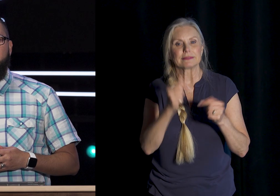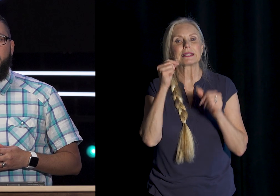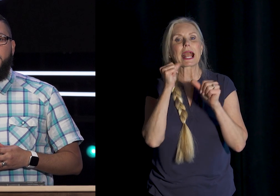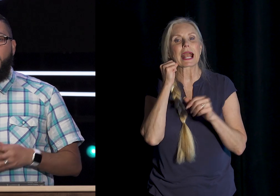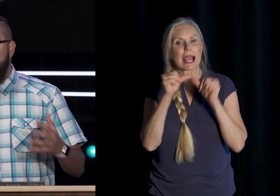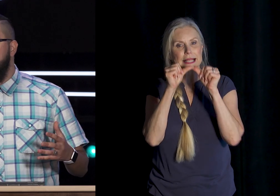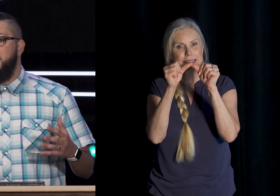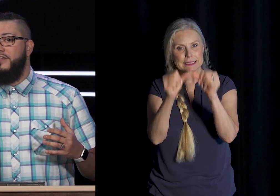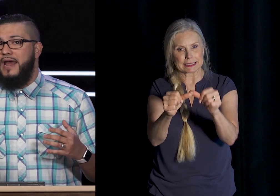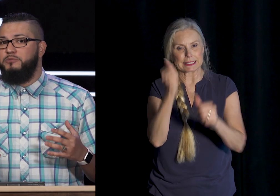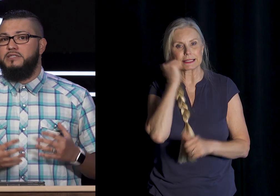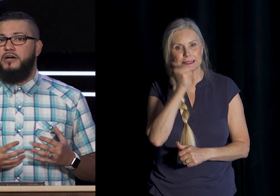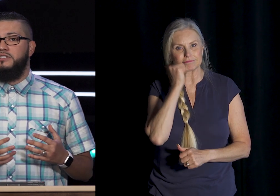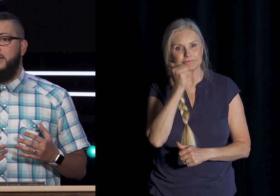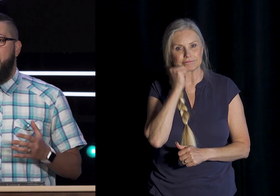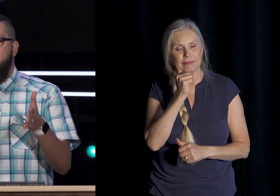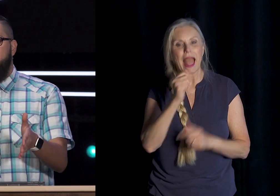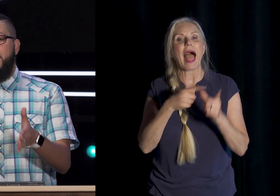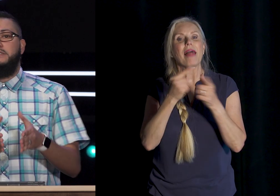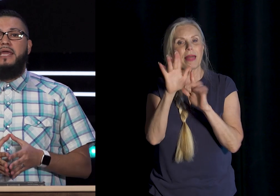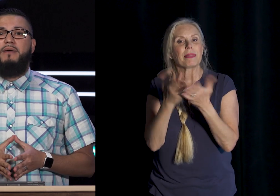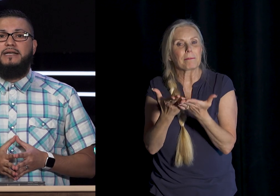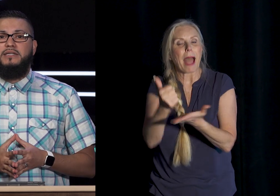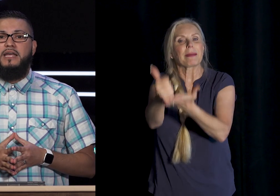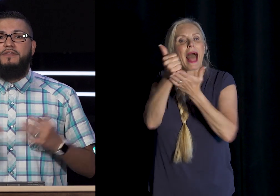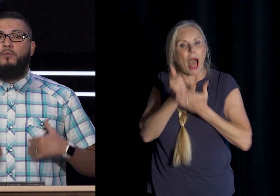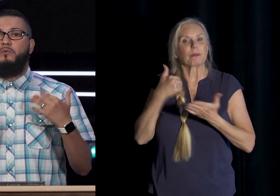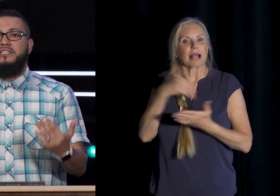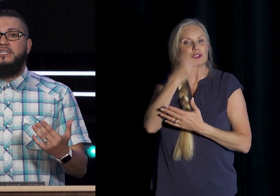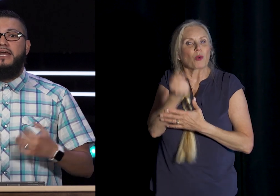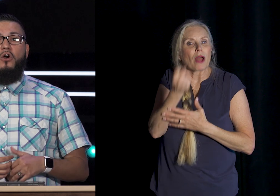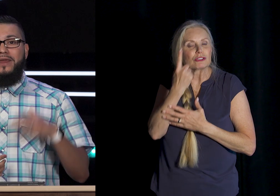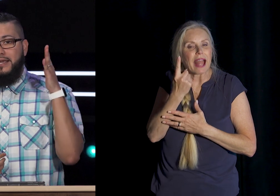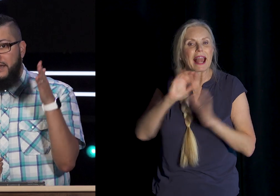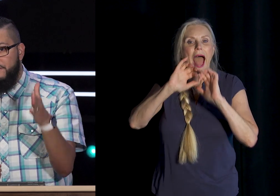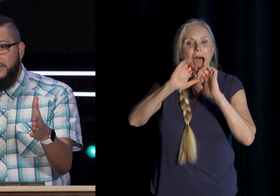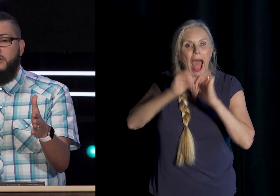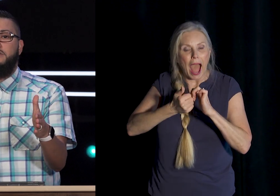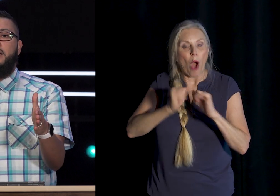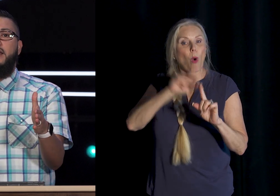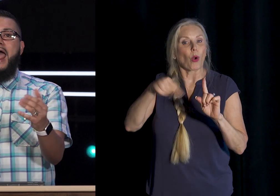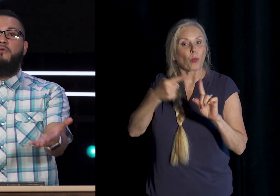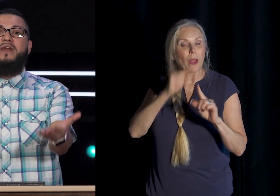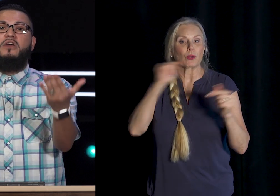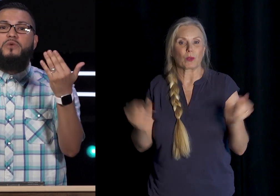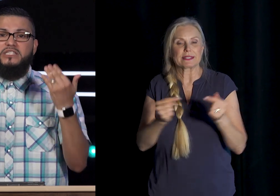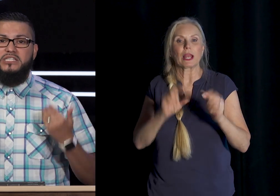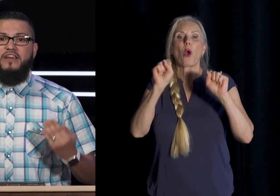The reality Then helps Us understand From that Same Passage That when We sin We can Confess Our sin And we Can receive